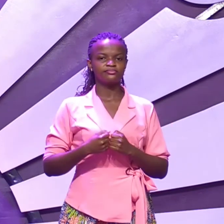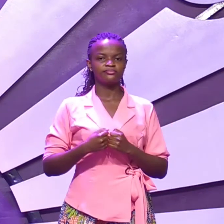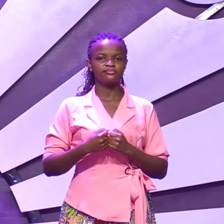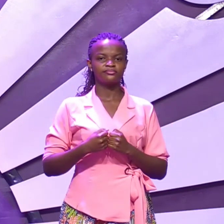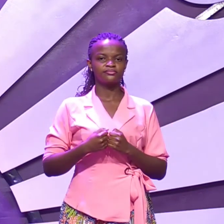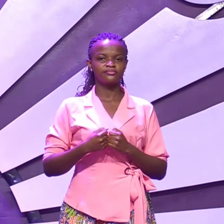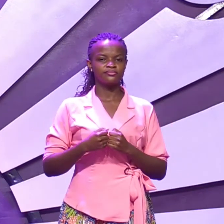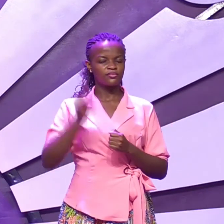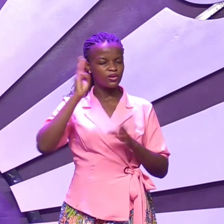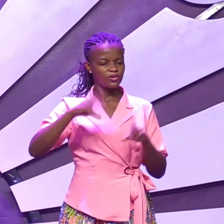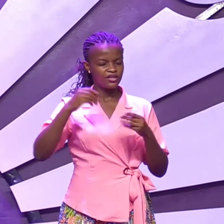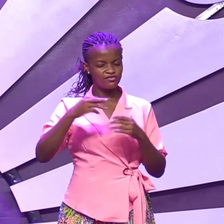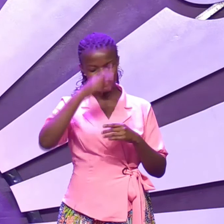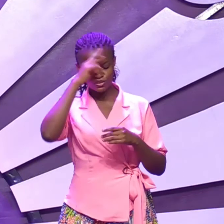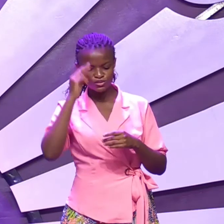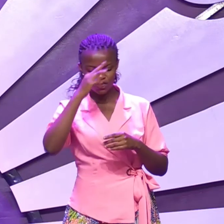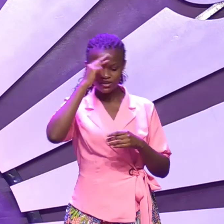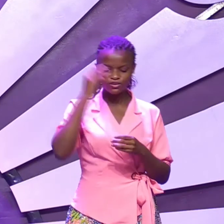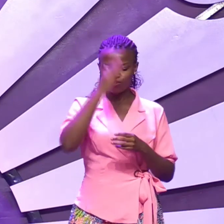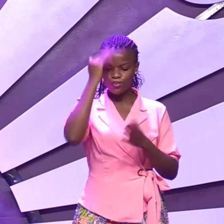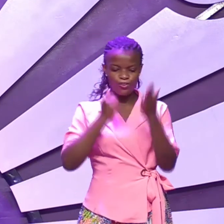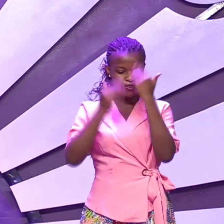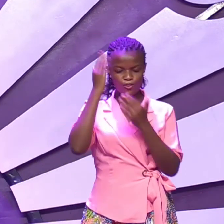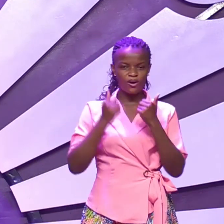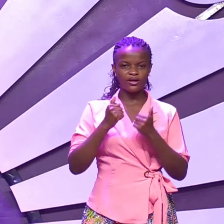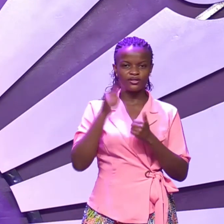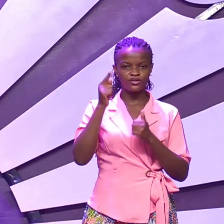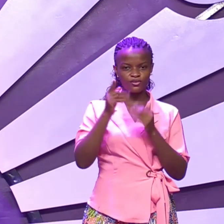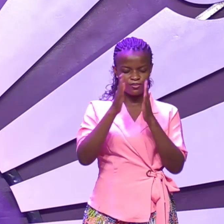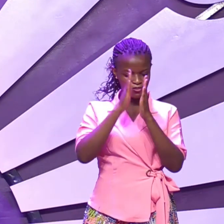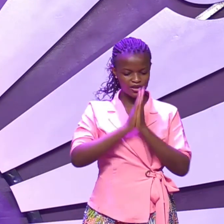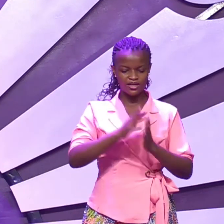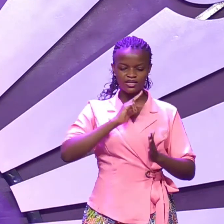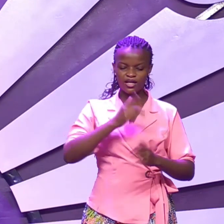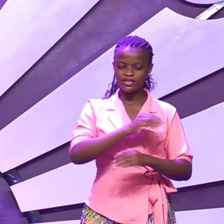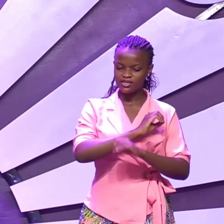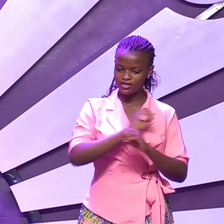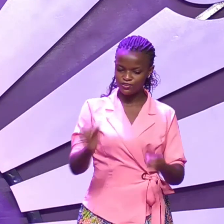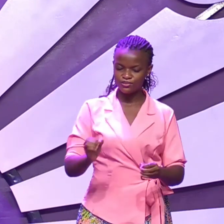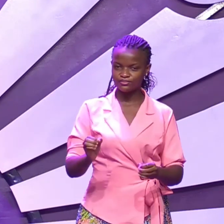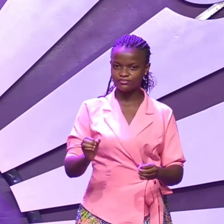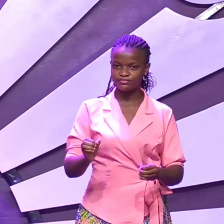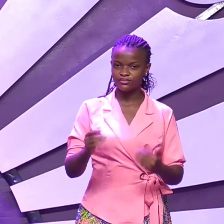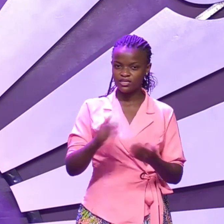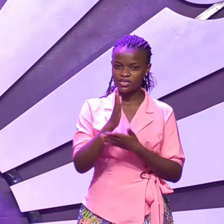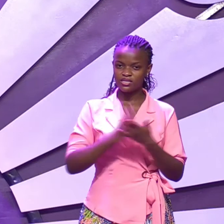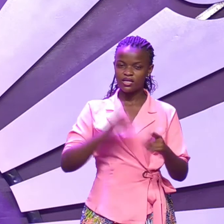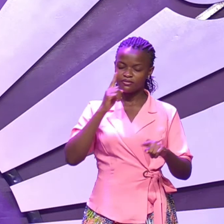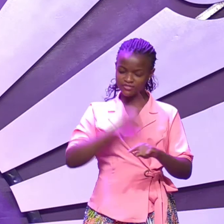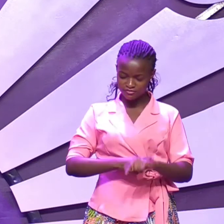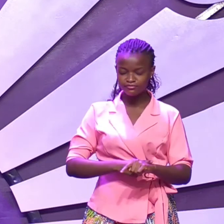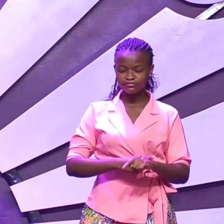and give you reasons why your prayers are unanswered and sometimes